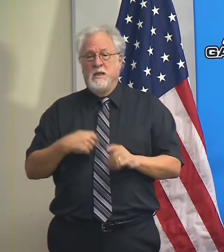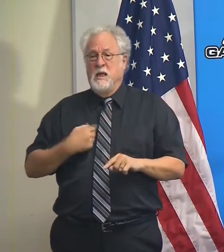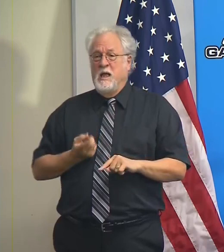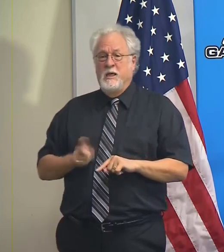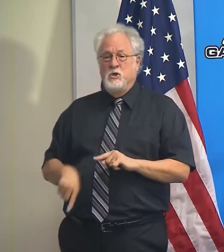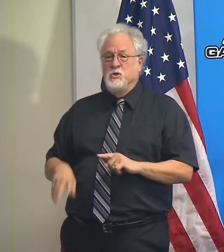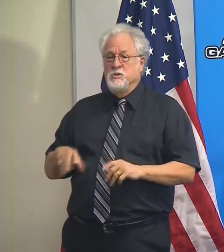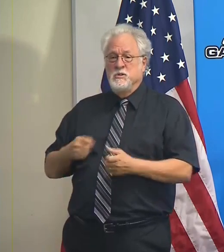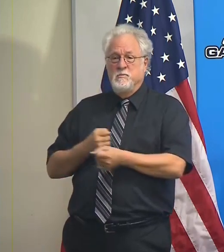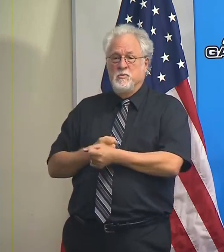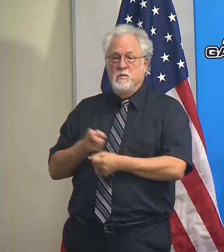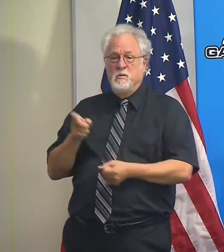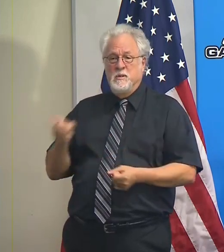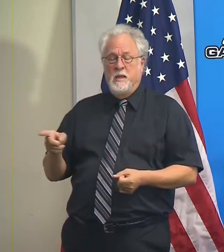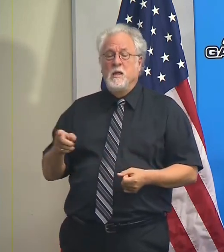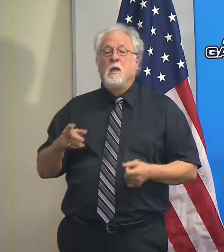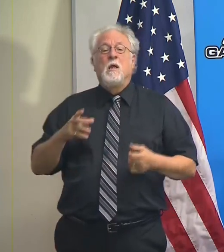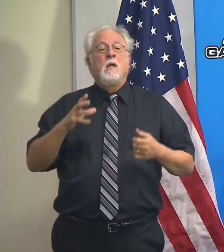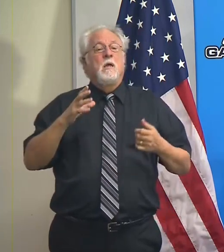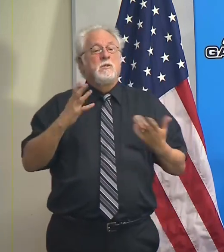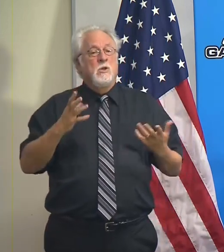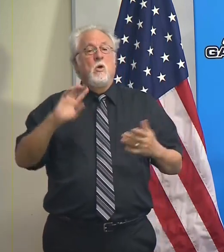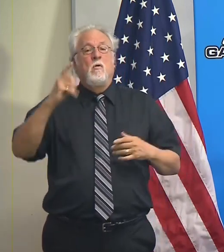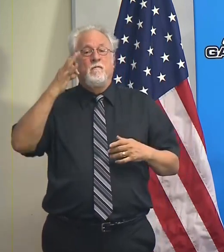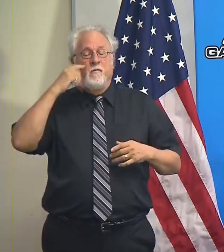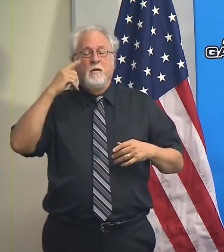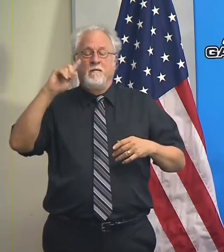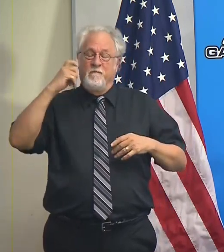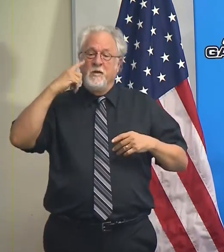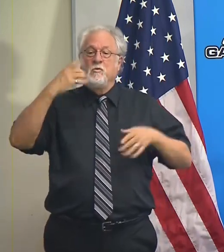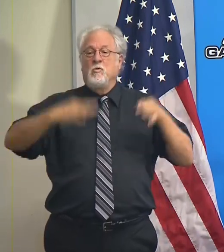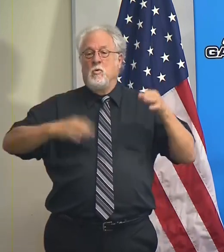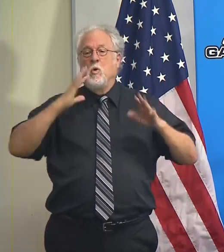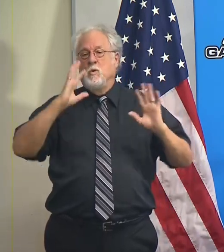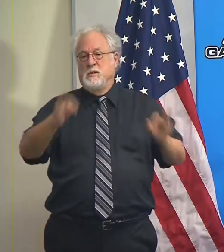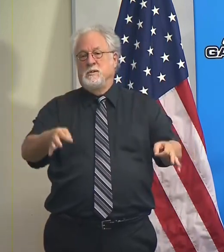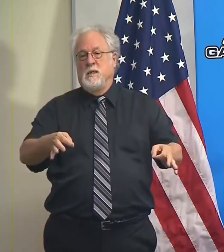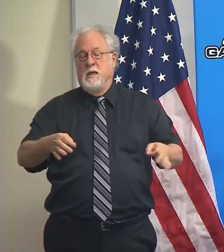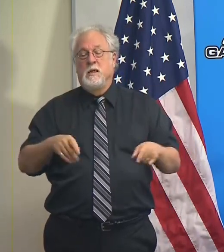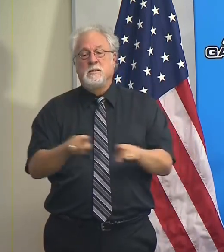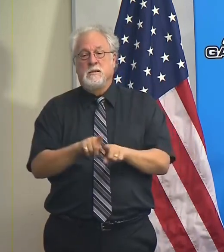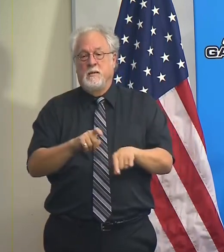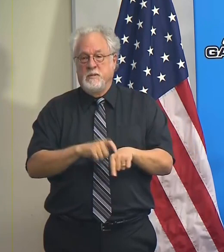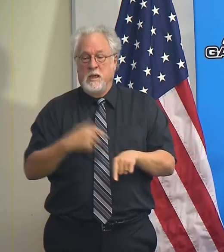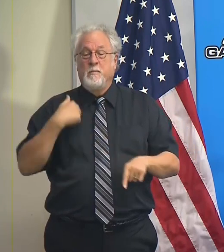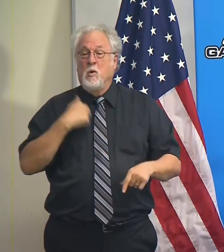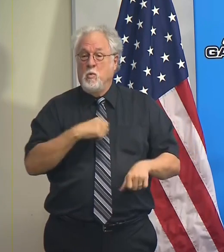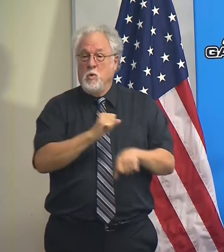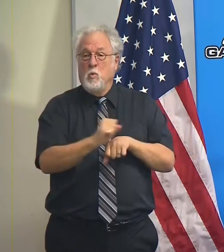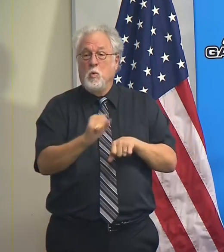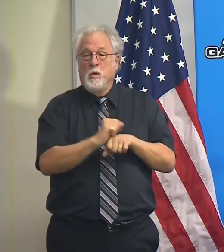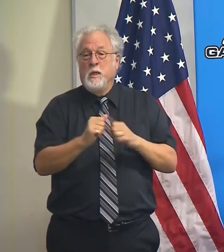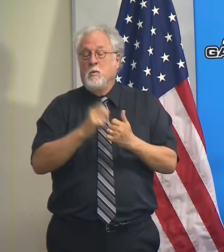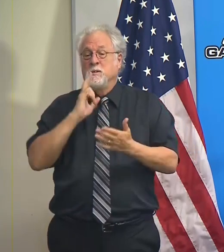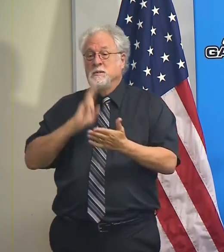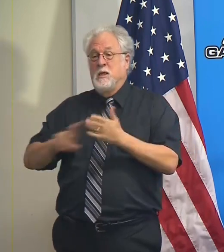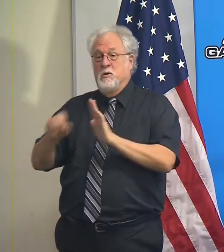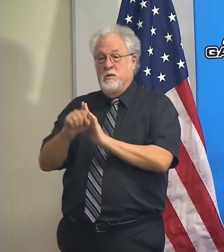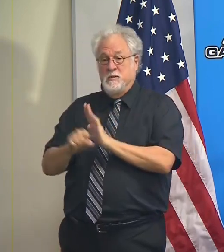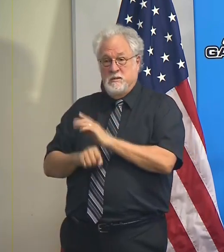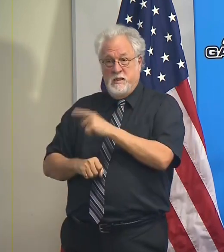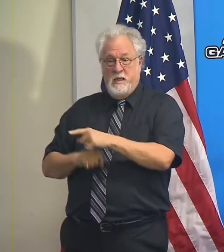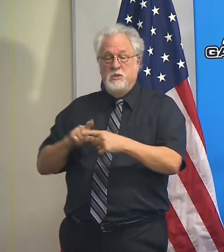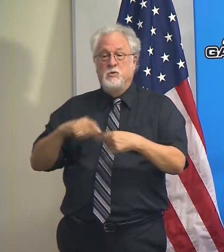couldn't support. And so the federal court will decide that. At the same time, we are working with the Secretary of State